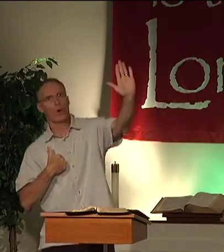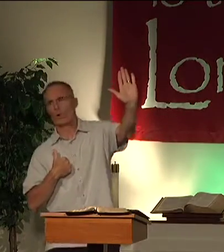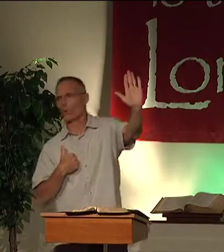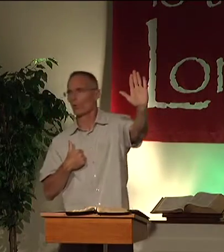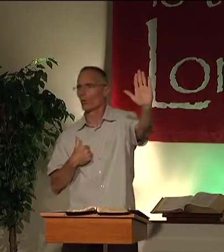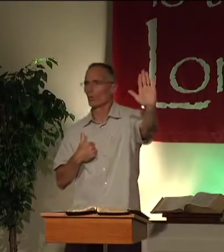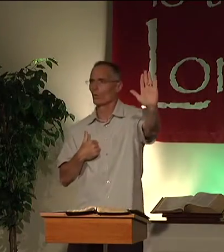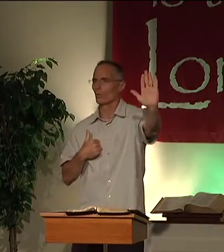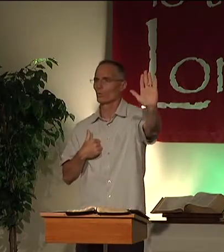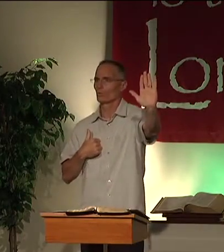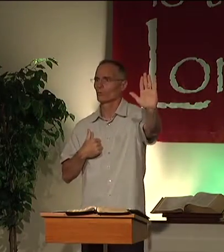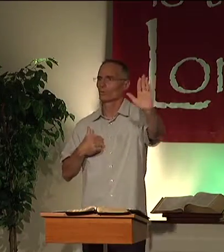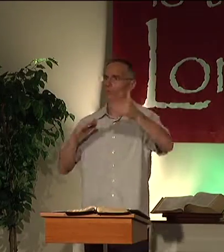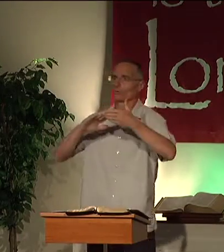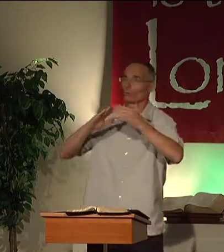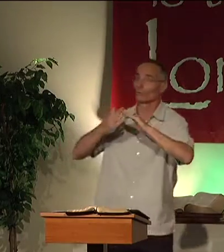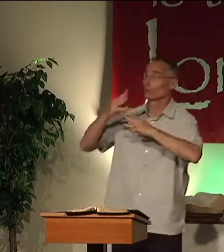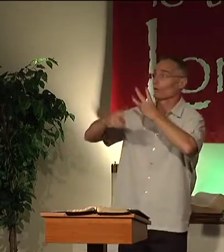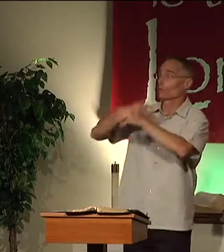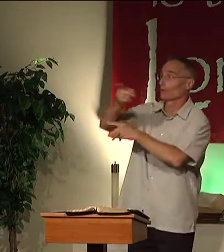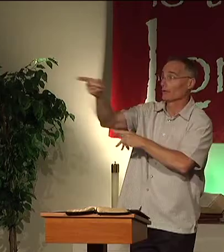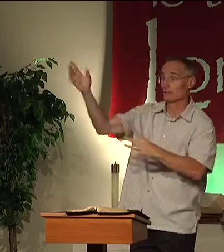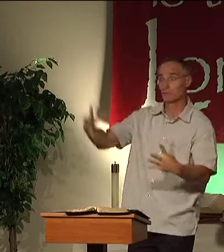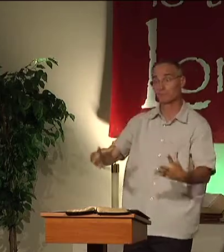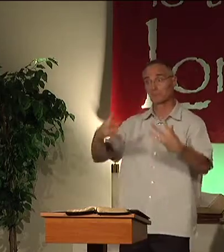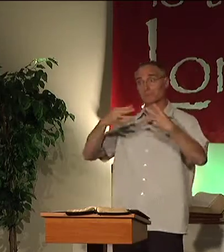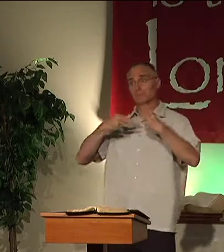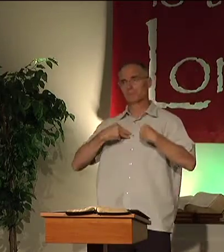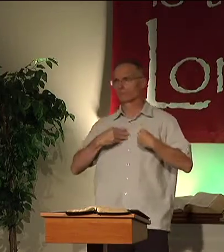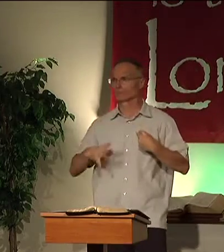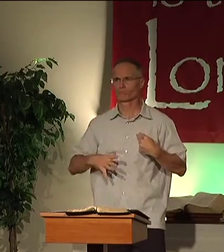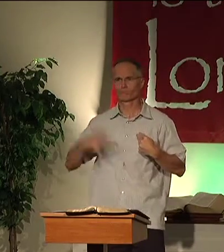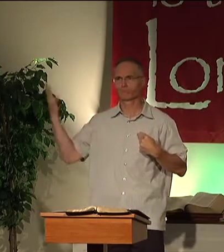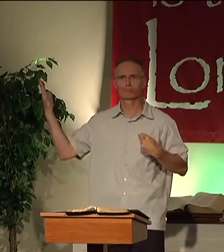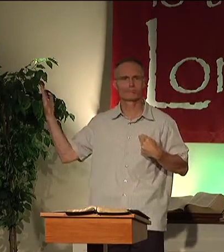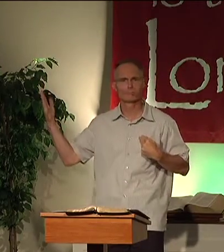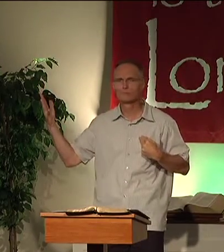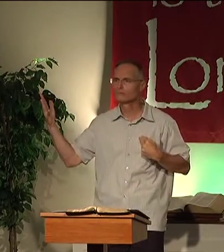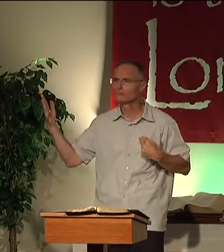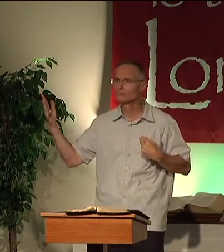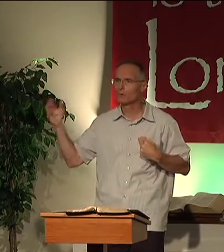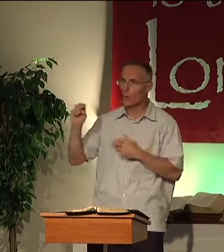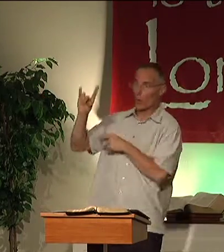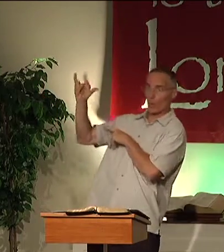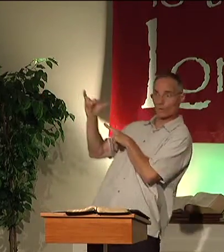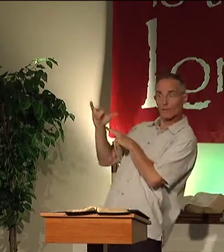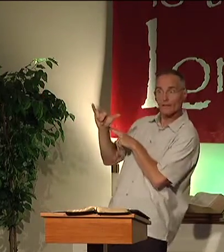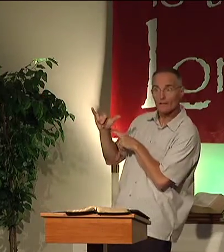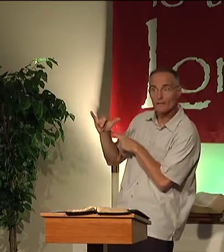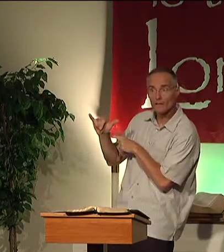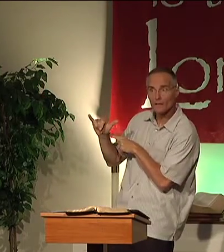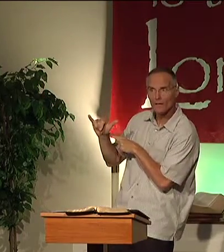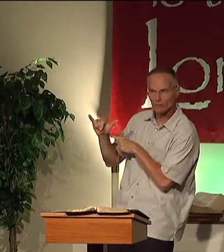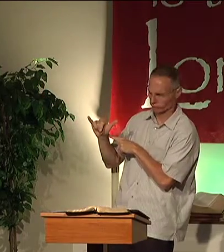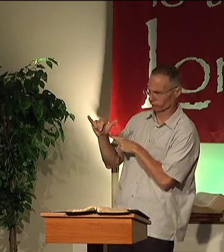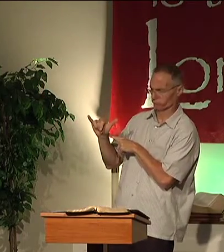only life. Oh, wait a minute. The community in the world isn't going to accept that. He's the